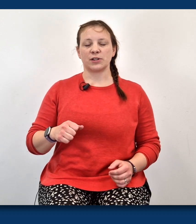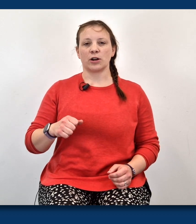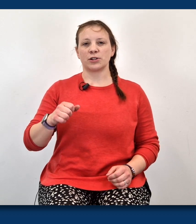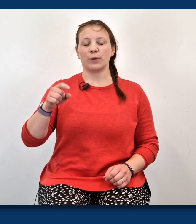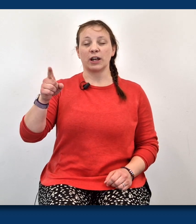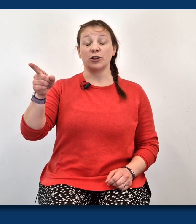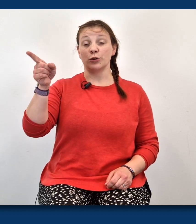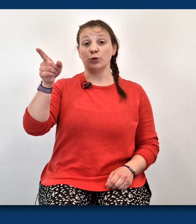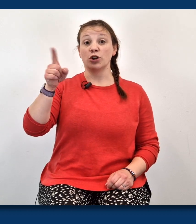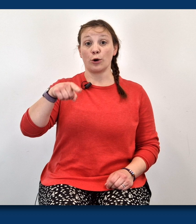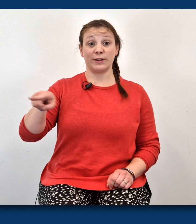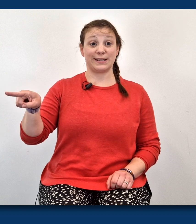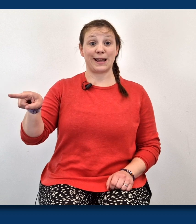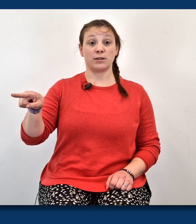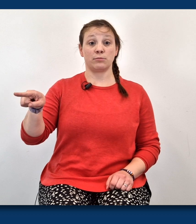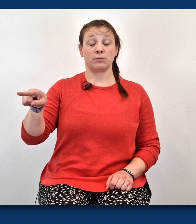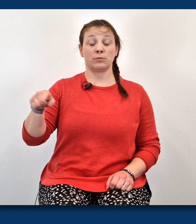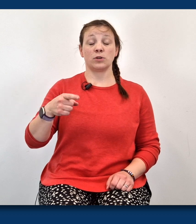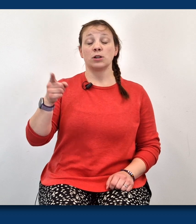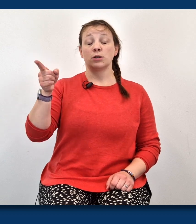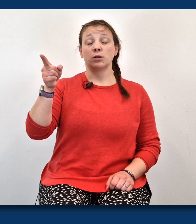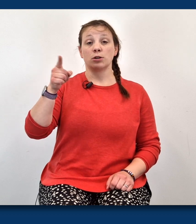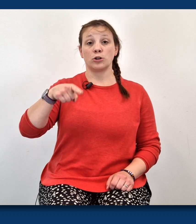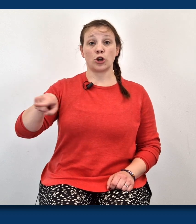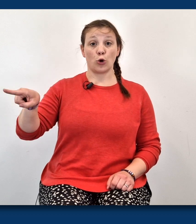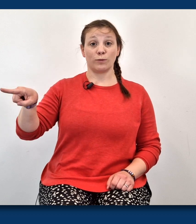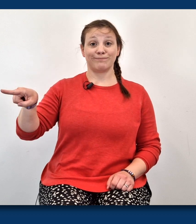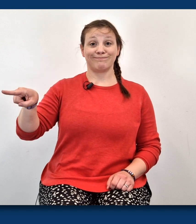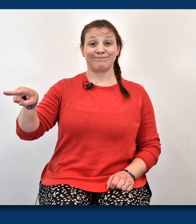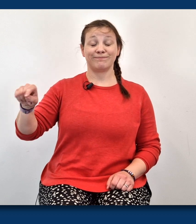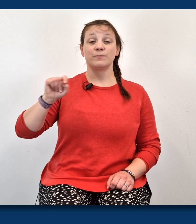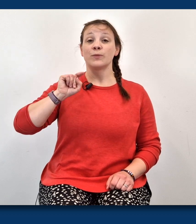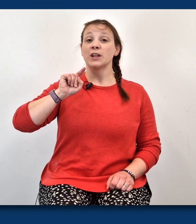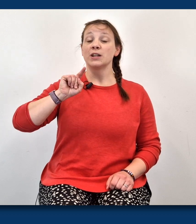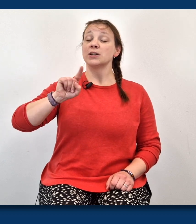the sign for start so we're going to do go instead. Go.